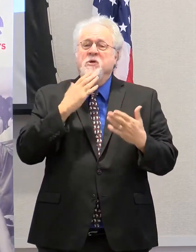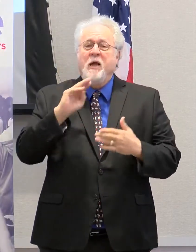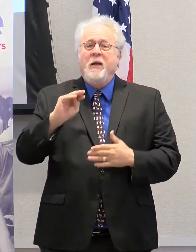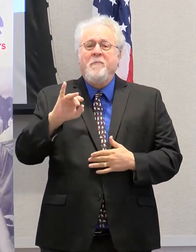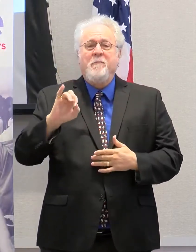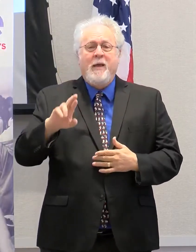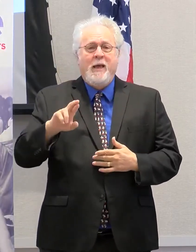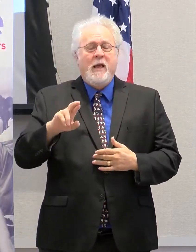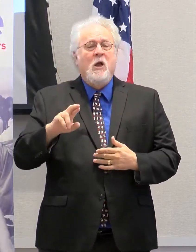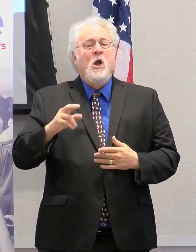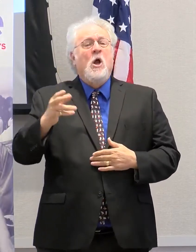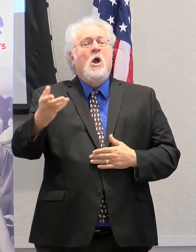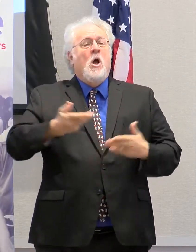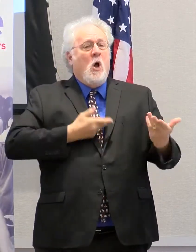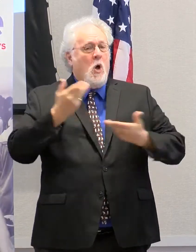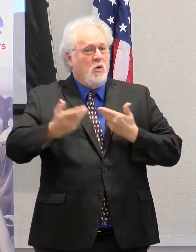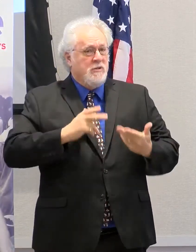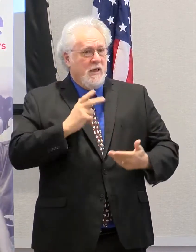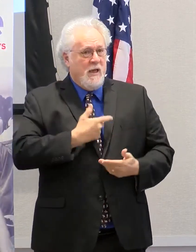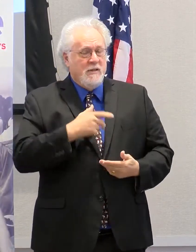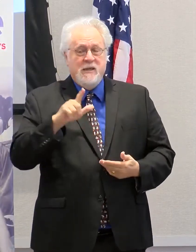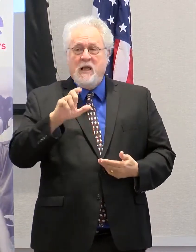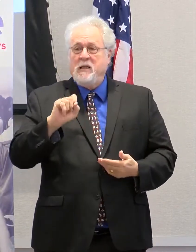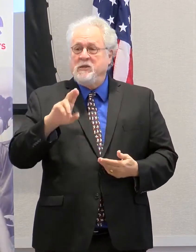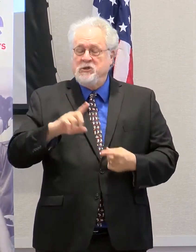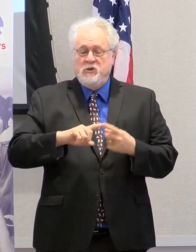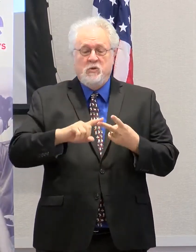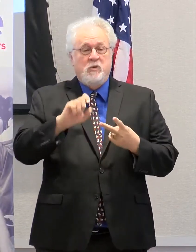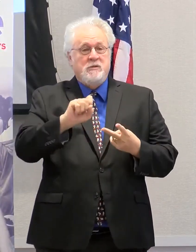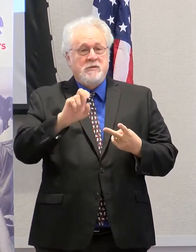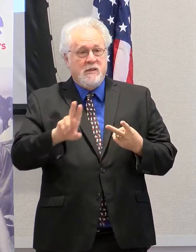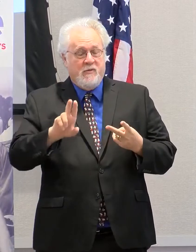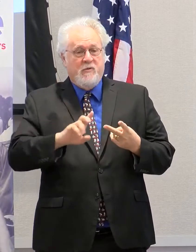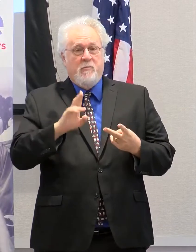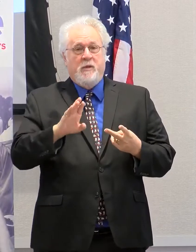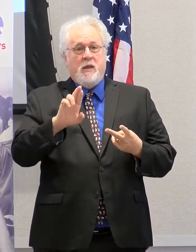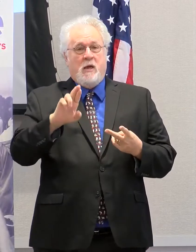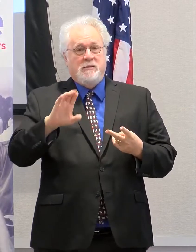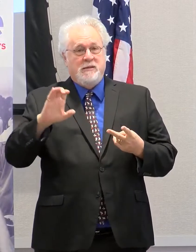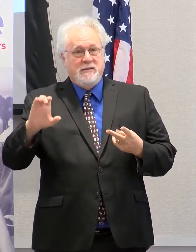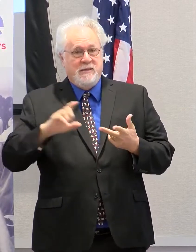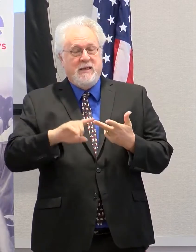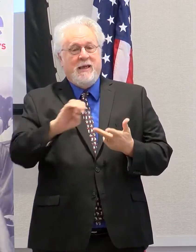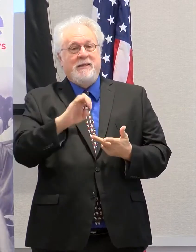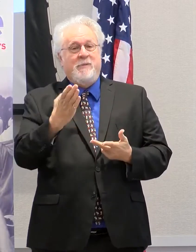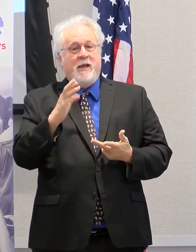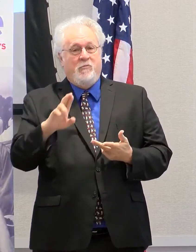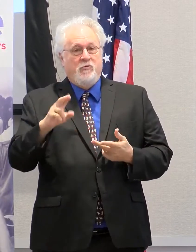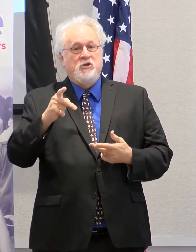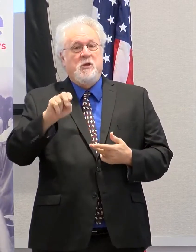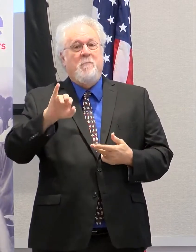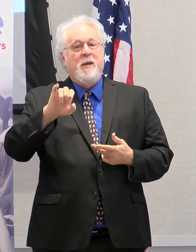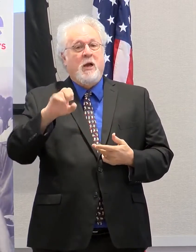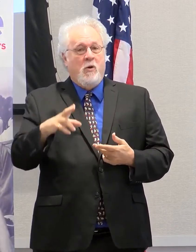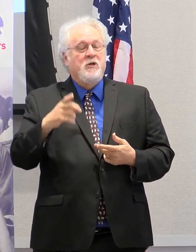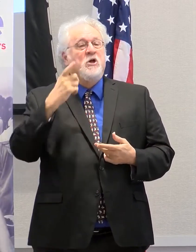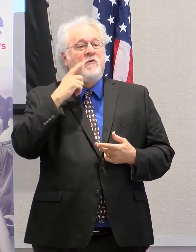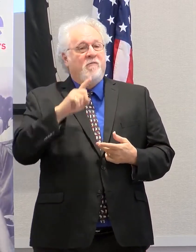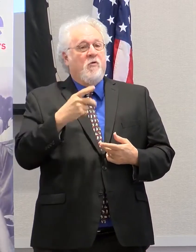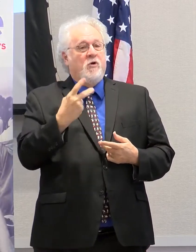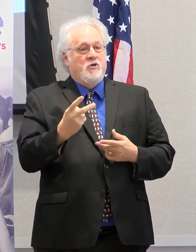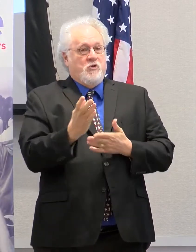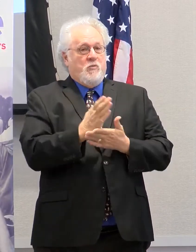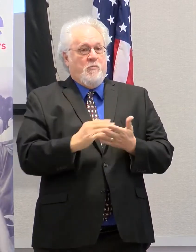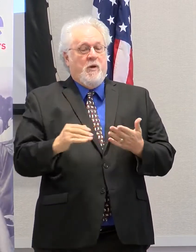and her team graciously hosting all of us, LSU, Southern, BRCC, and East Baton Rouge Parish, for a two